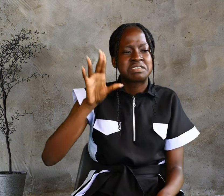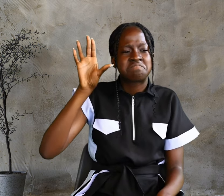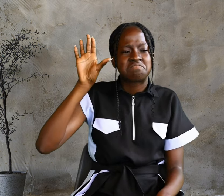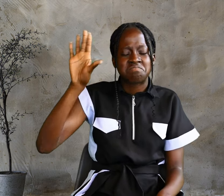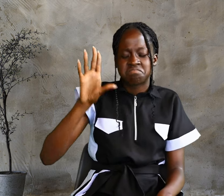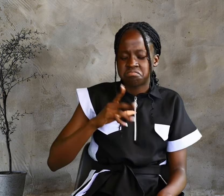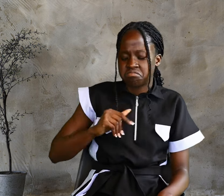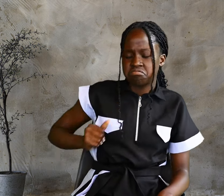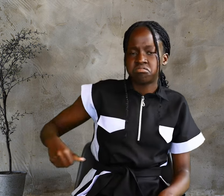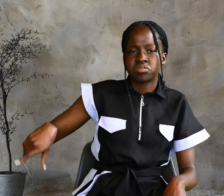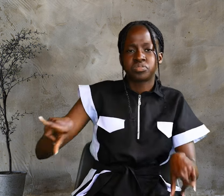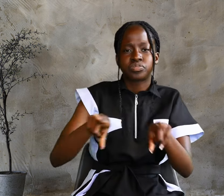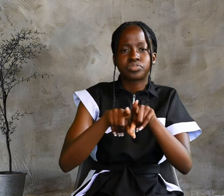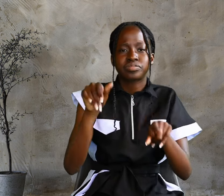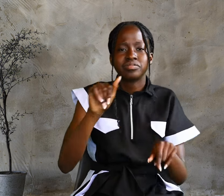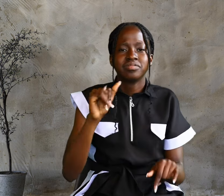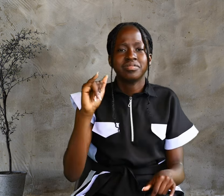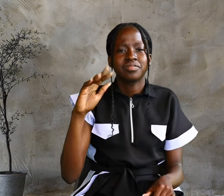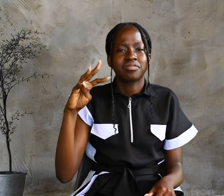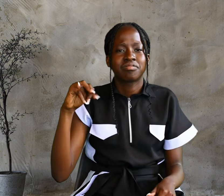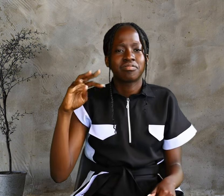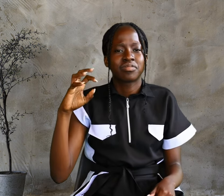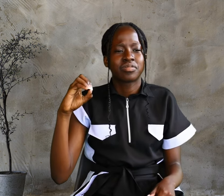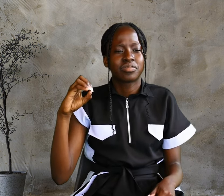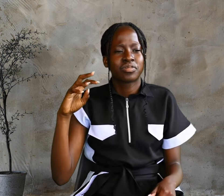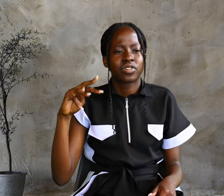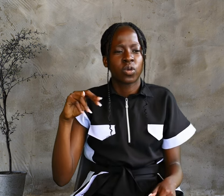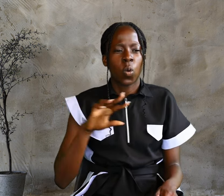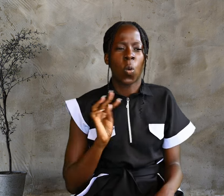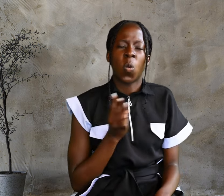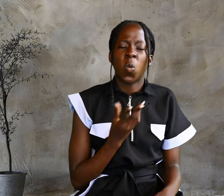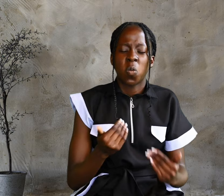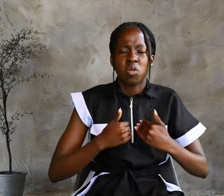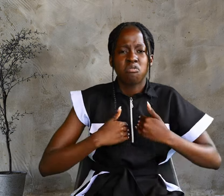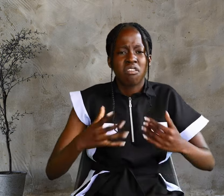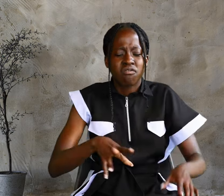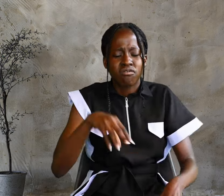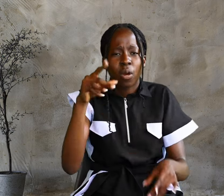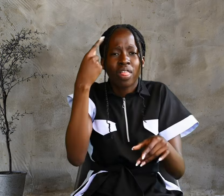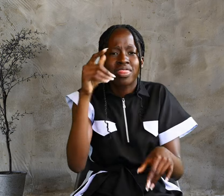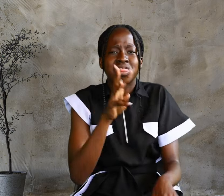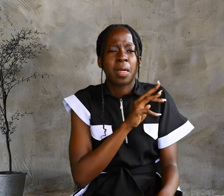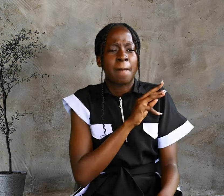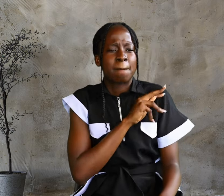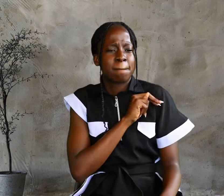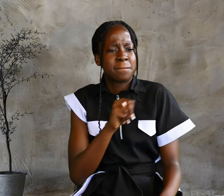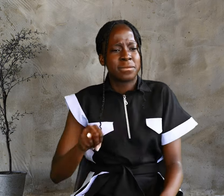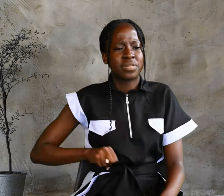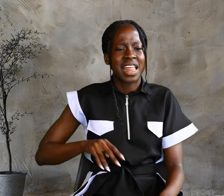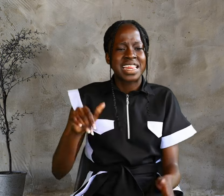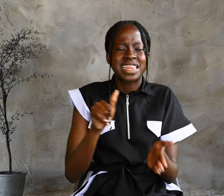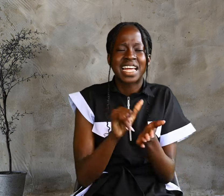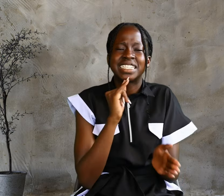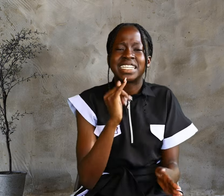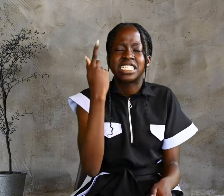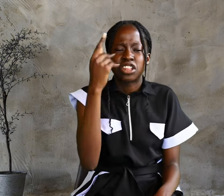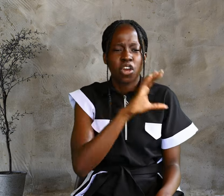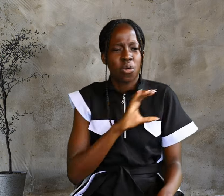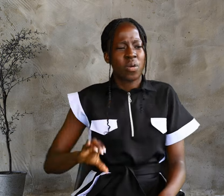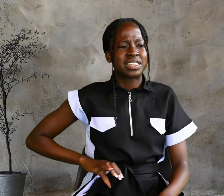tell him, We have found the Messiah, that is the Christ, and he brought